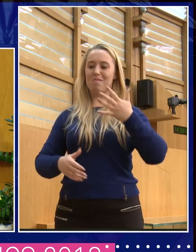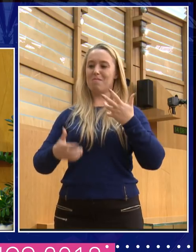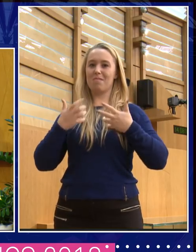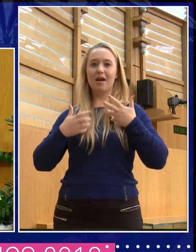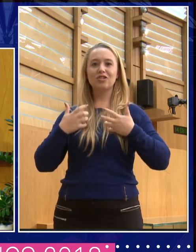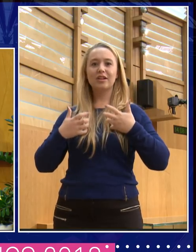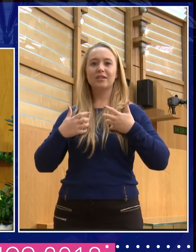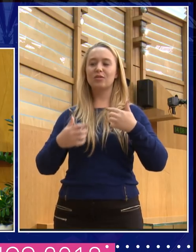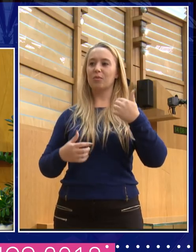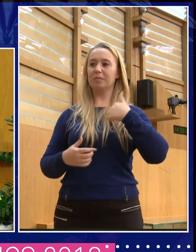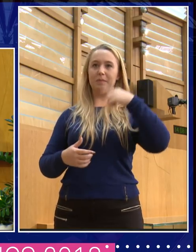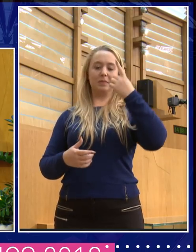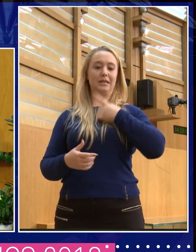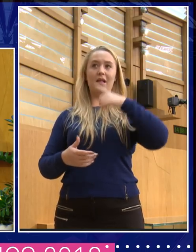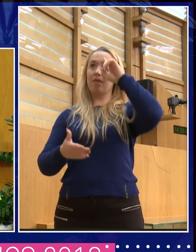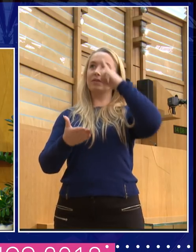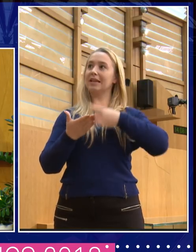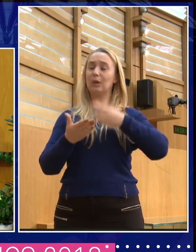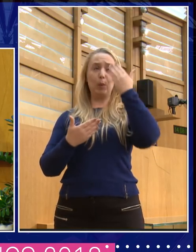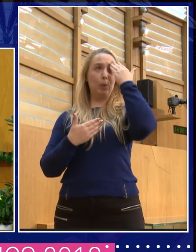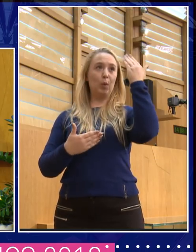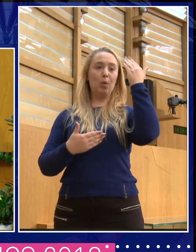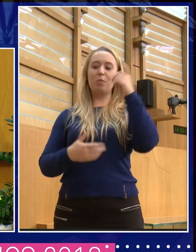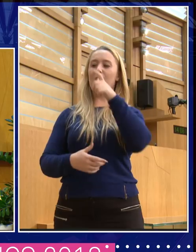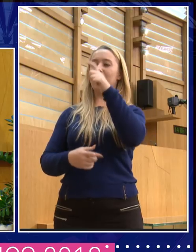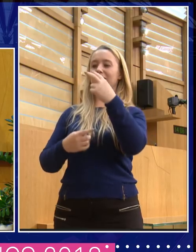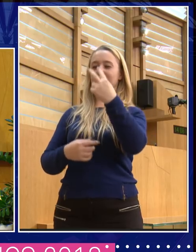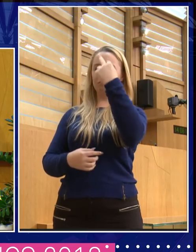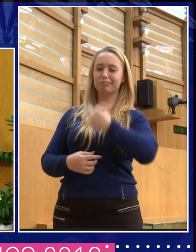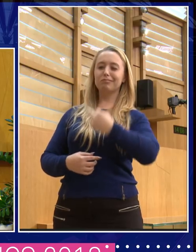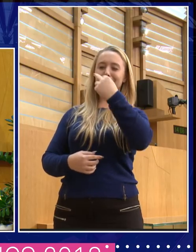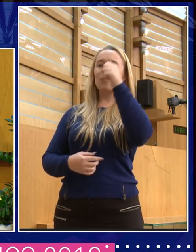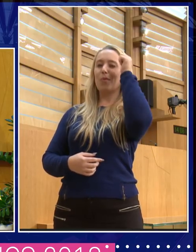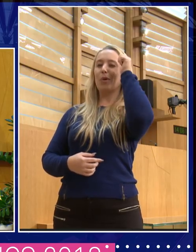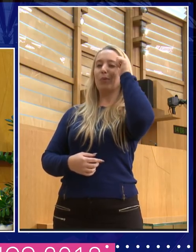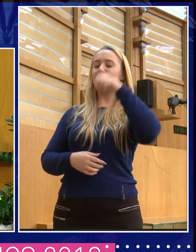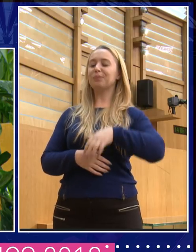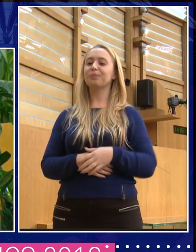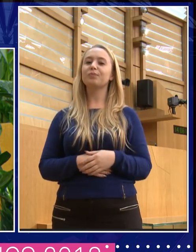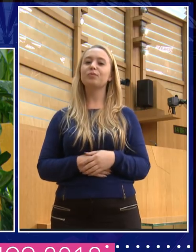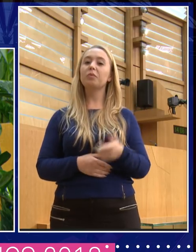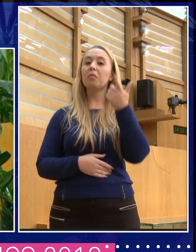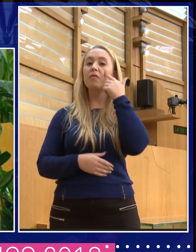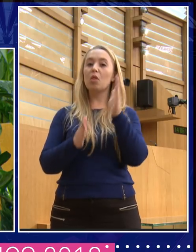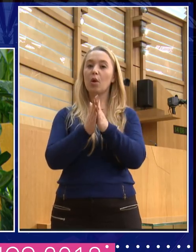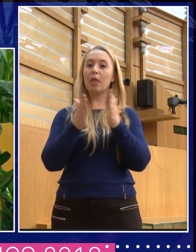even if you've not quite realised it. And so she said, and it's the start of the book, I think you ought to talk about the public voice of women.